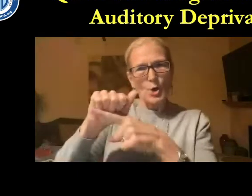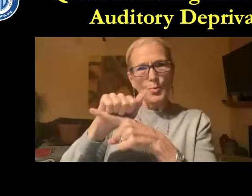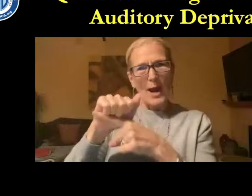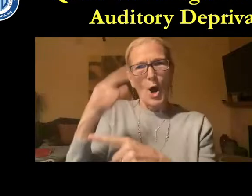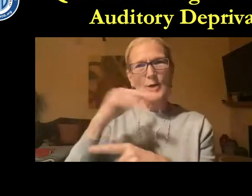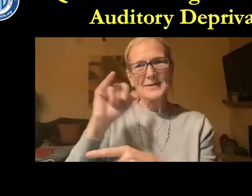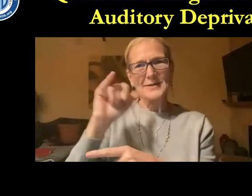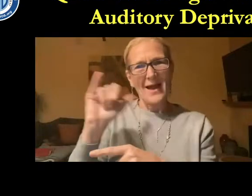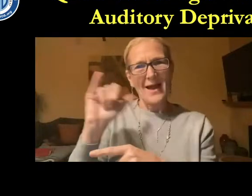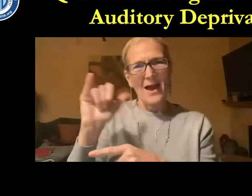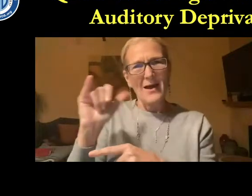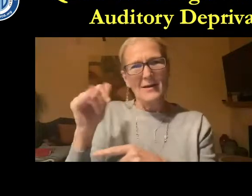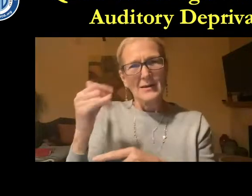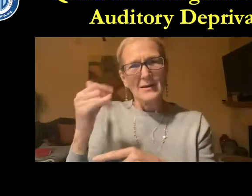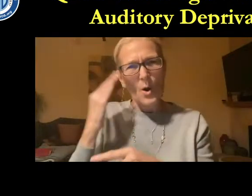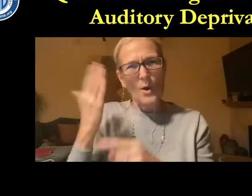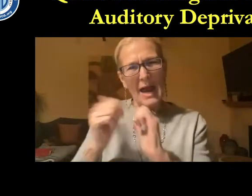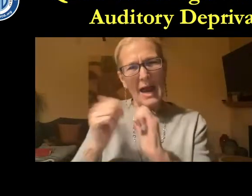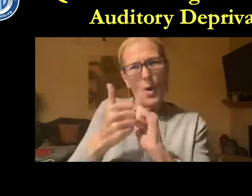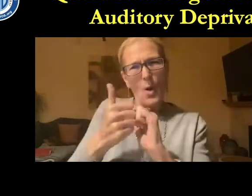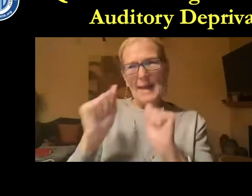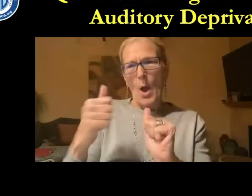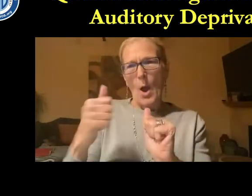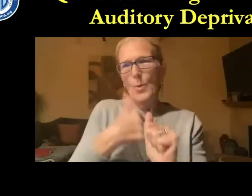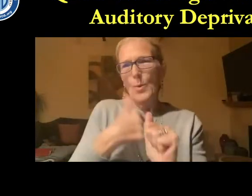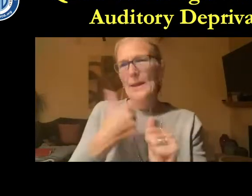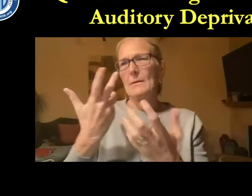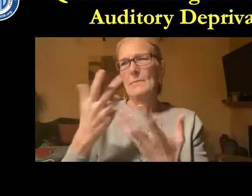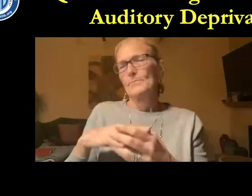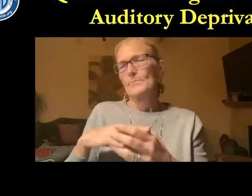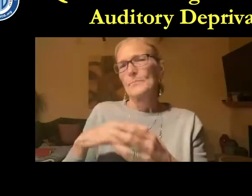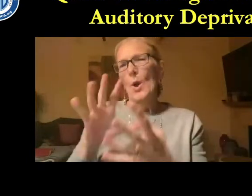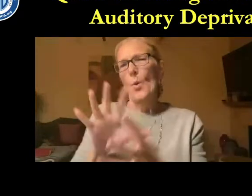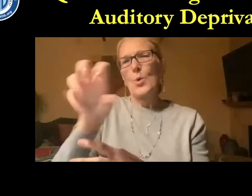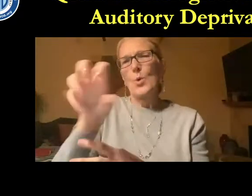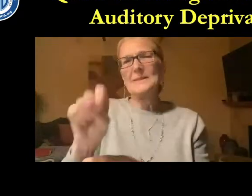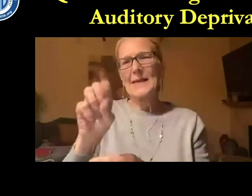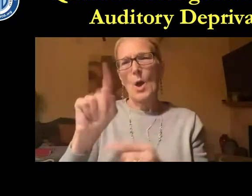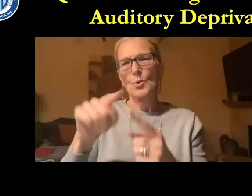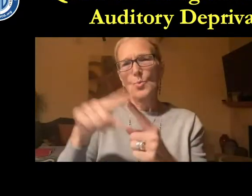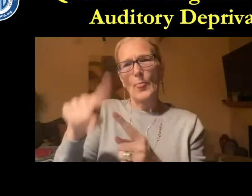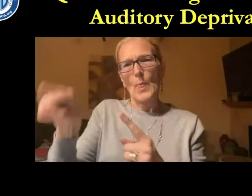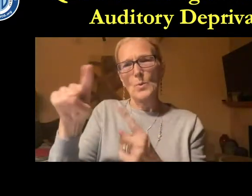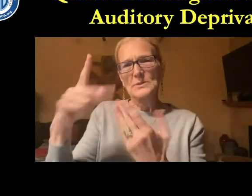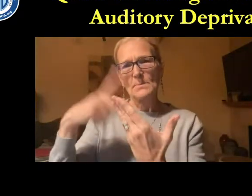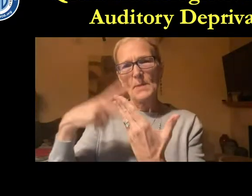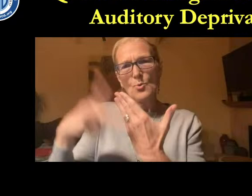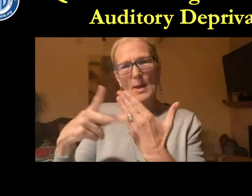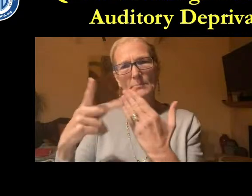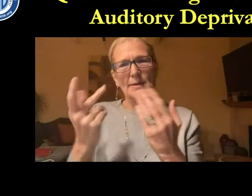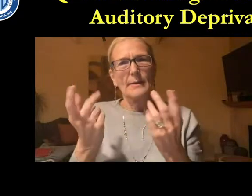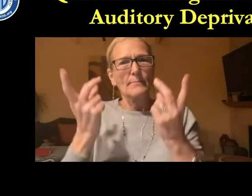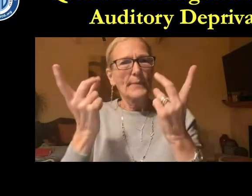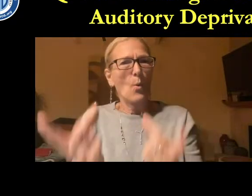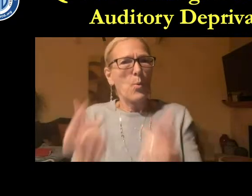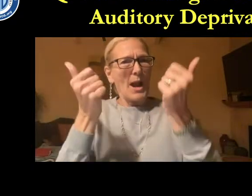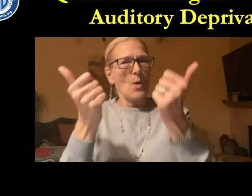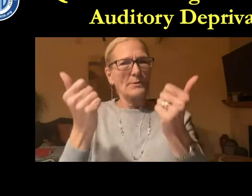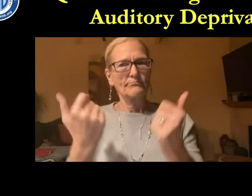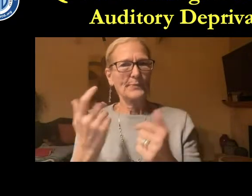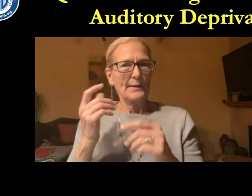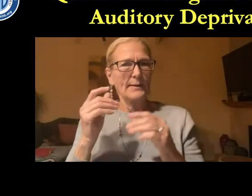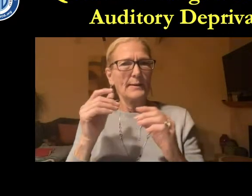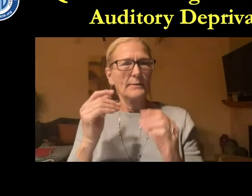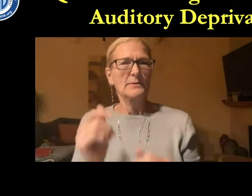marla speaking maybe the california association for the deaf can guide conversations in that